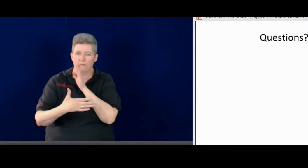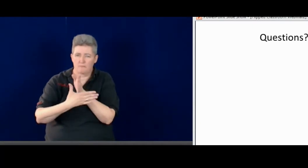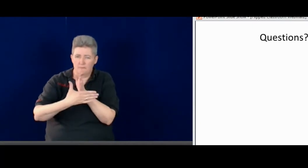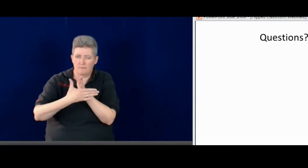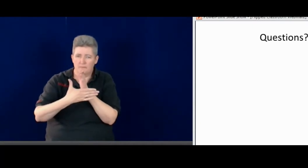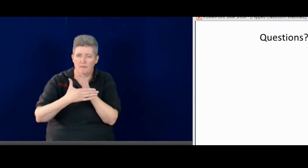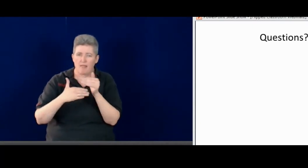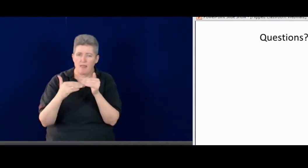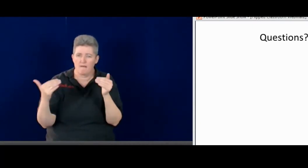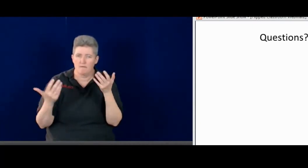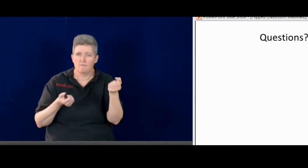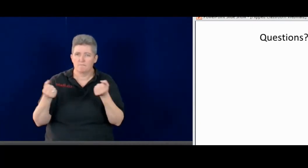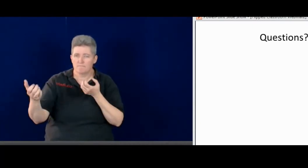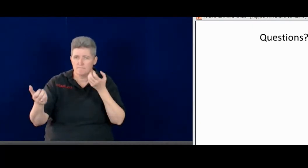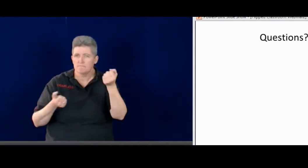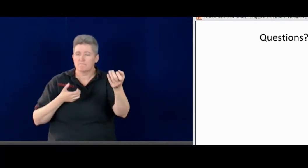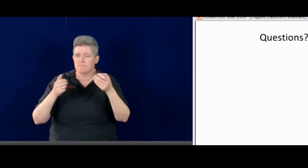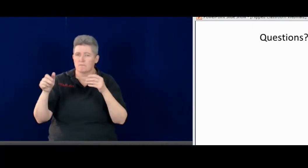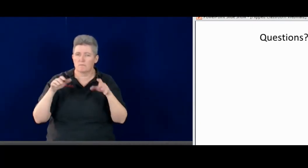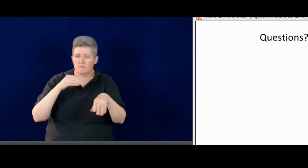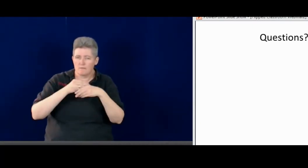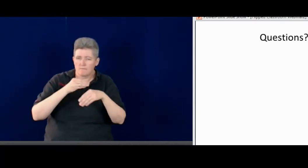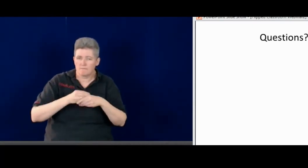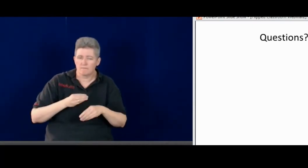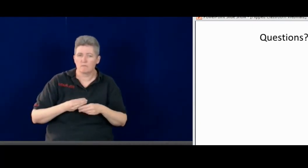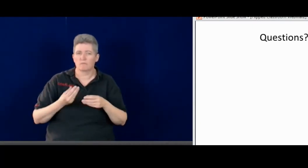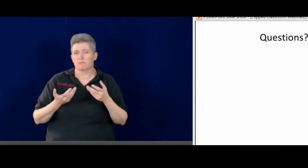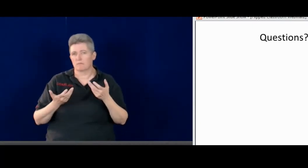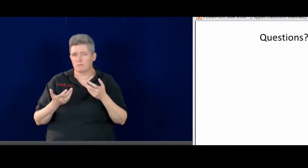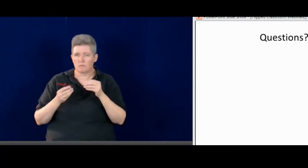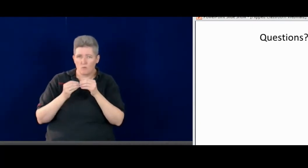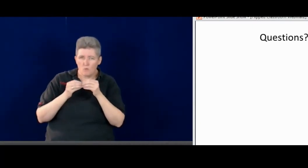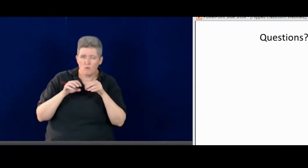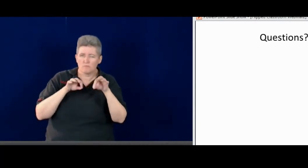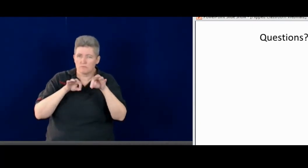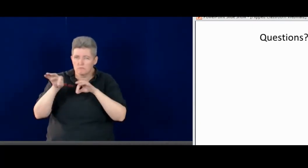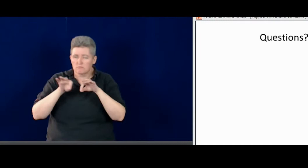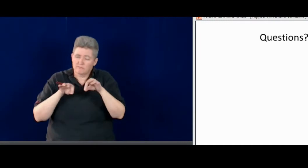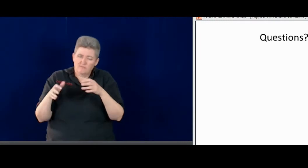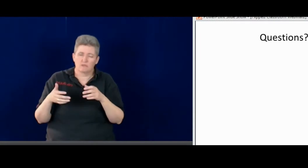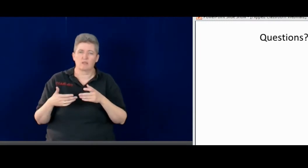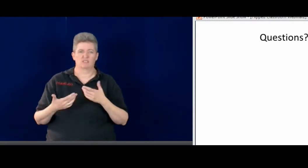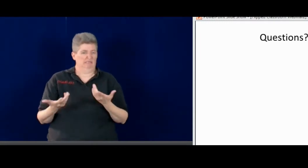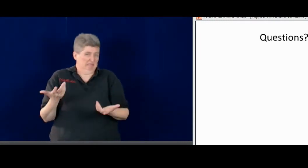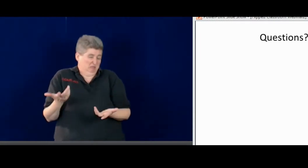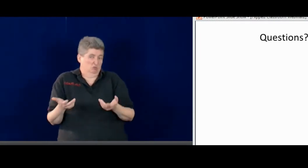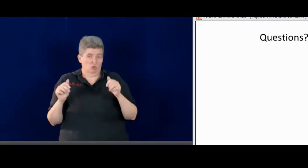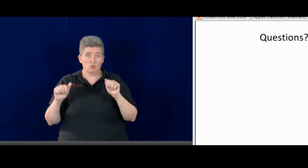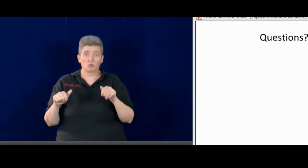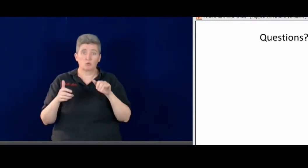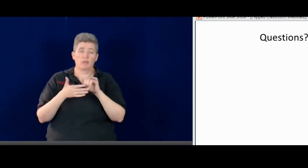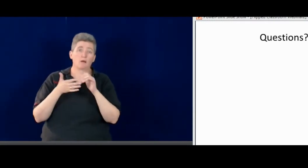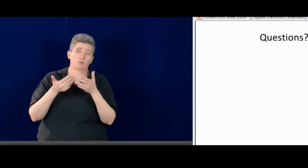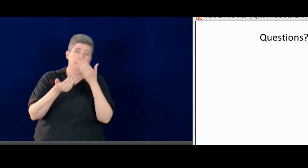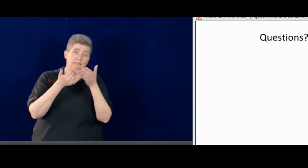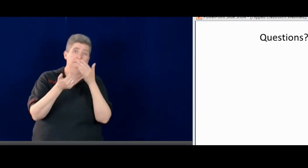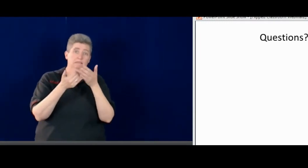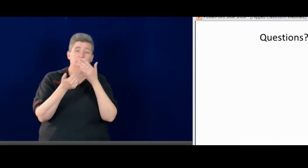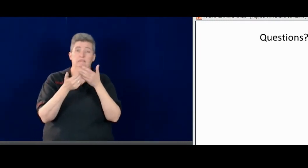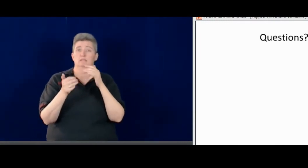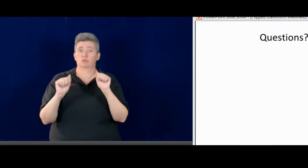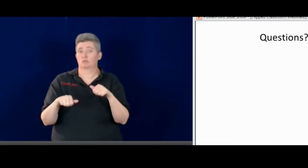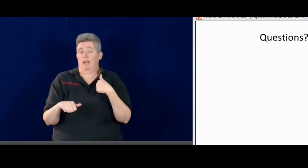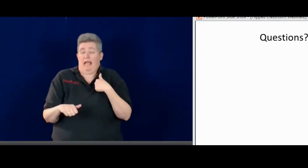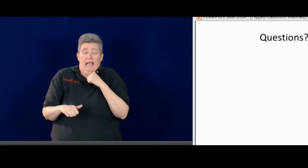And then I would slow down the signs a little bit for the moderate level, add some more description, perhaps. So you